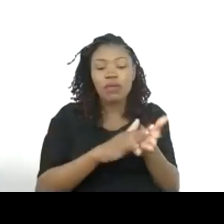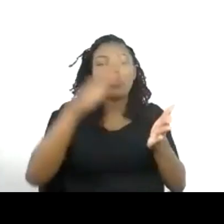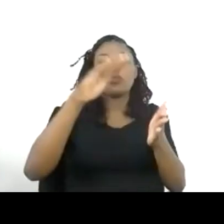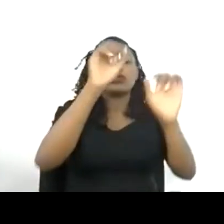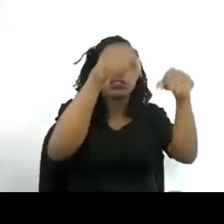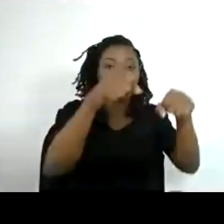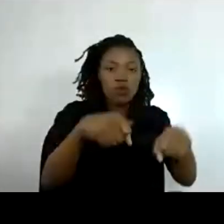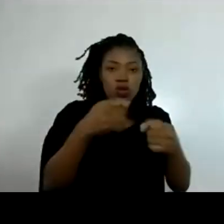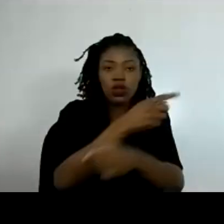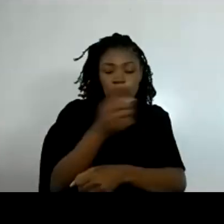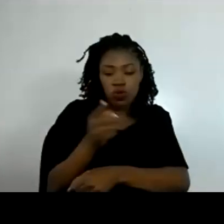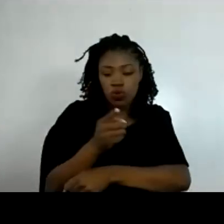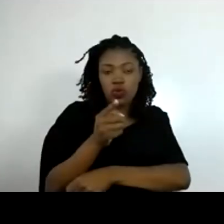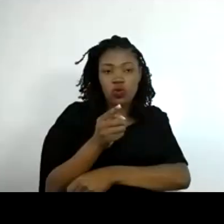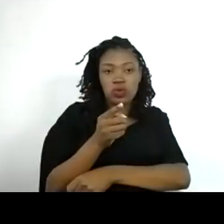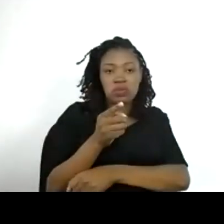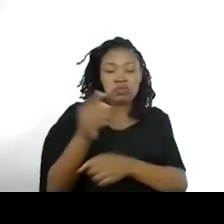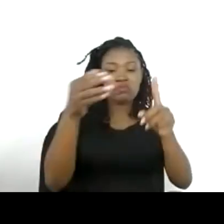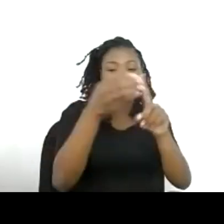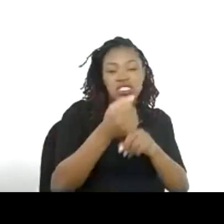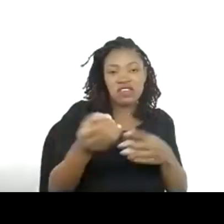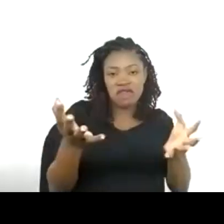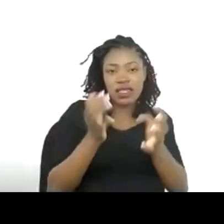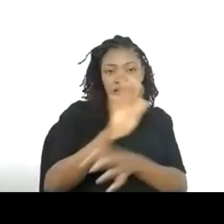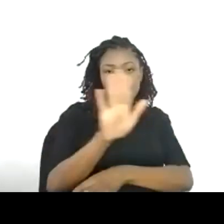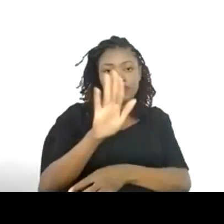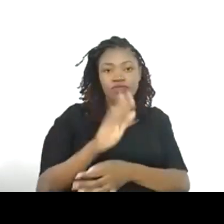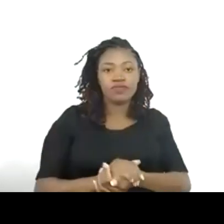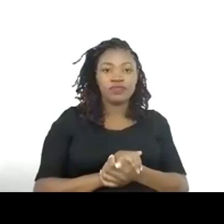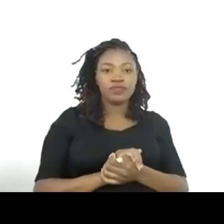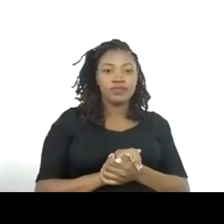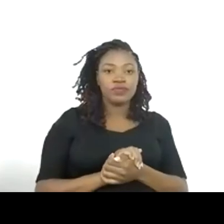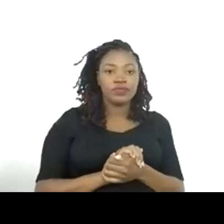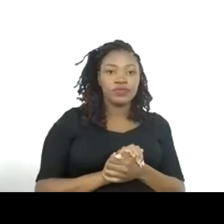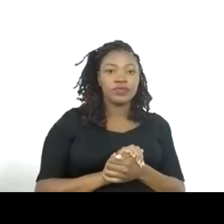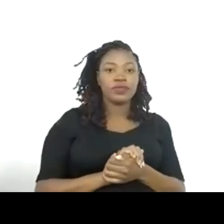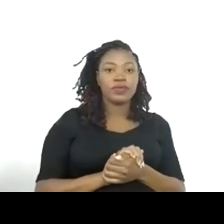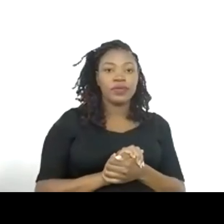provide them your product, according to what they will find important.